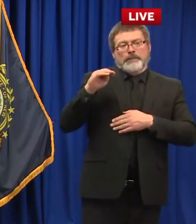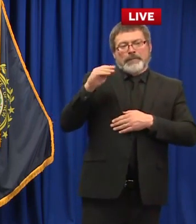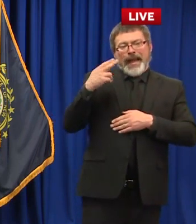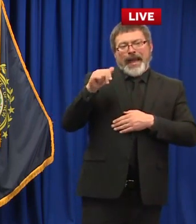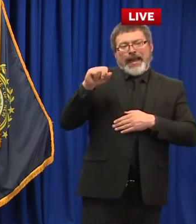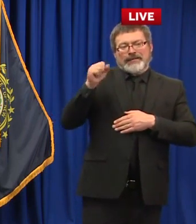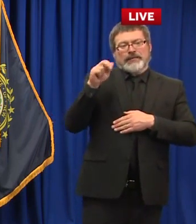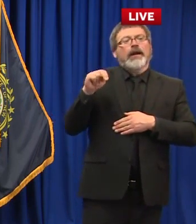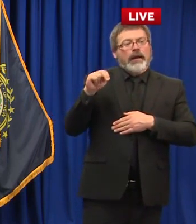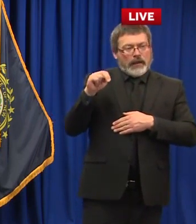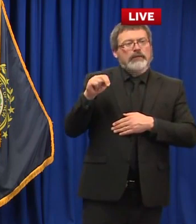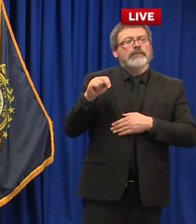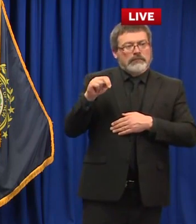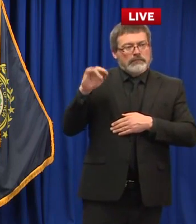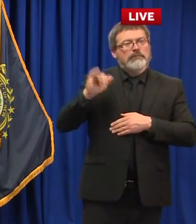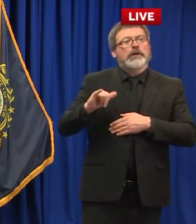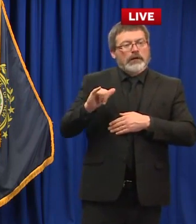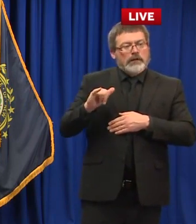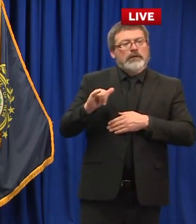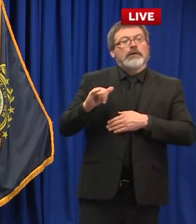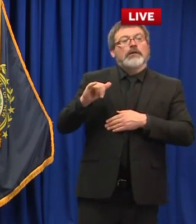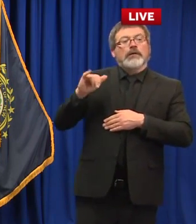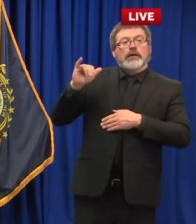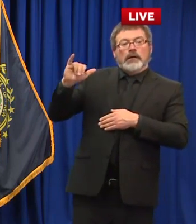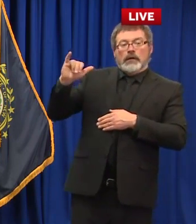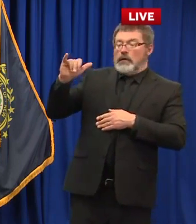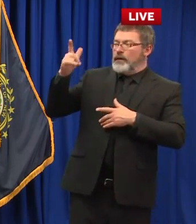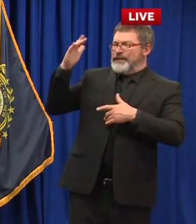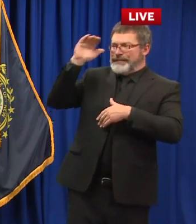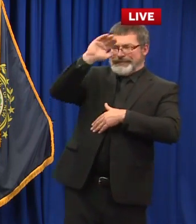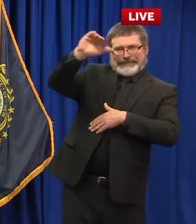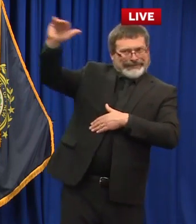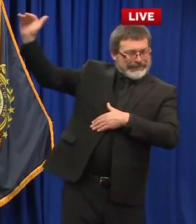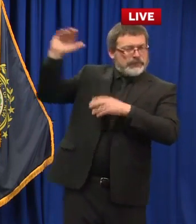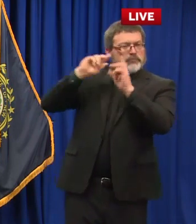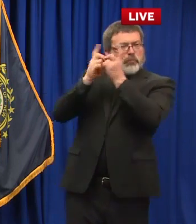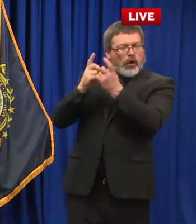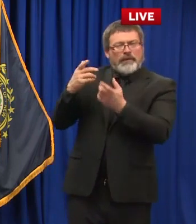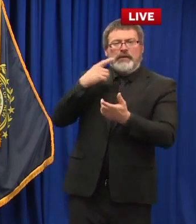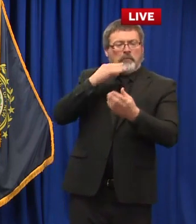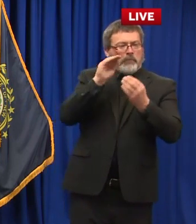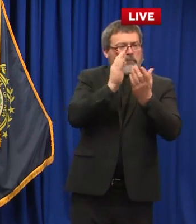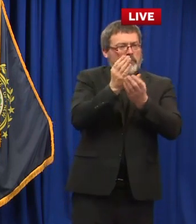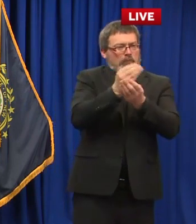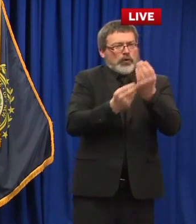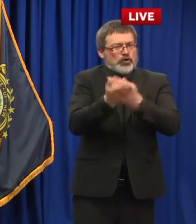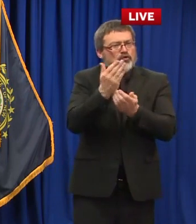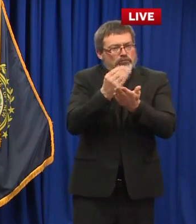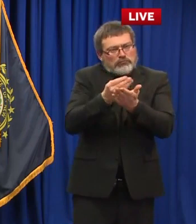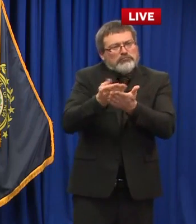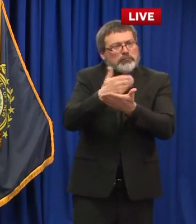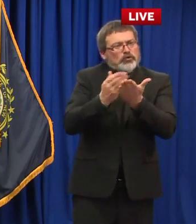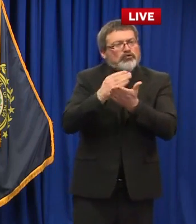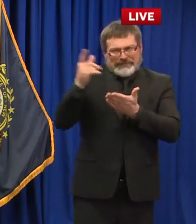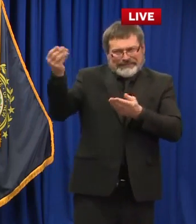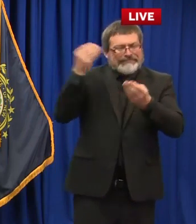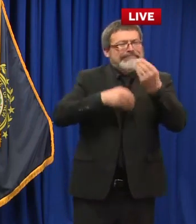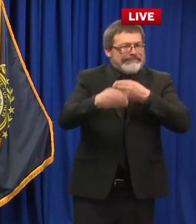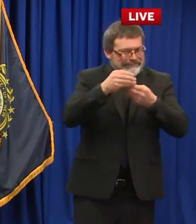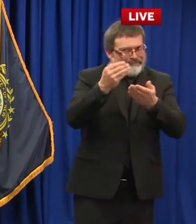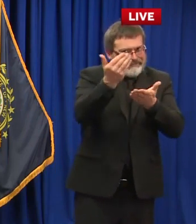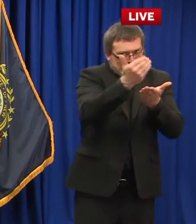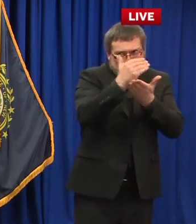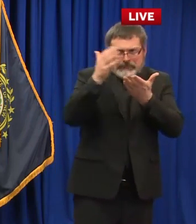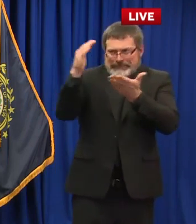of the recommendations from her department heads and didn't but never released the information um sorry i apologize 2012